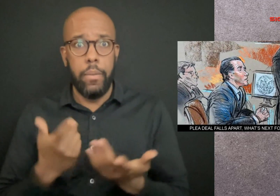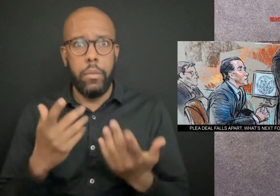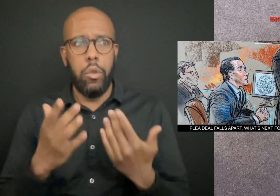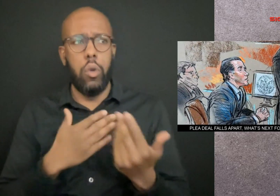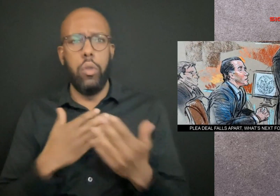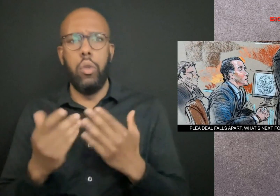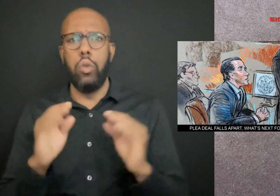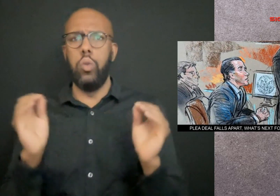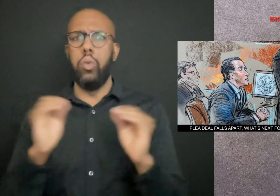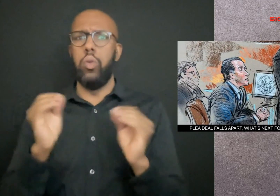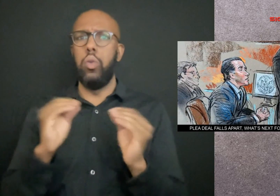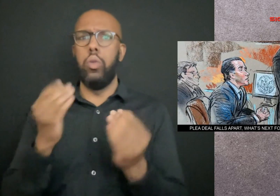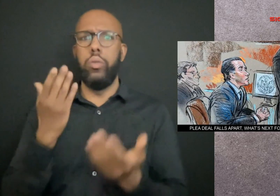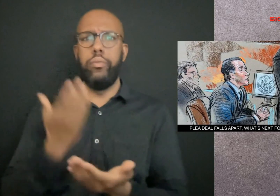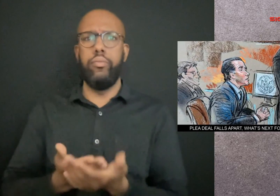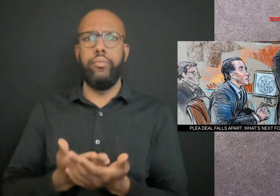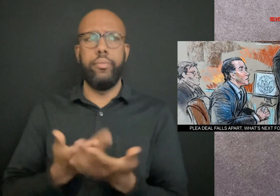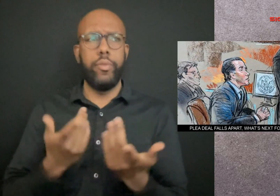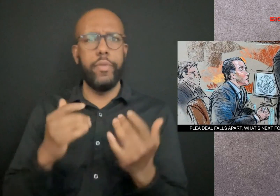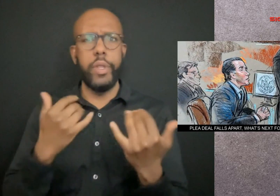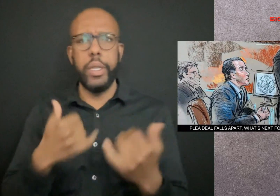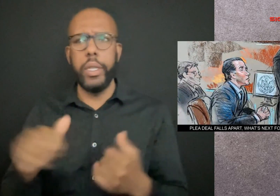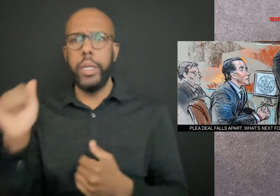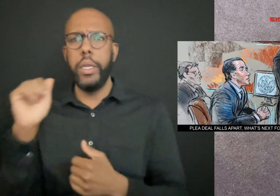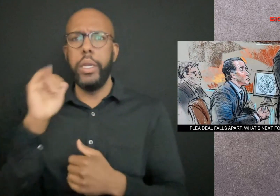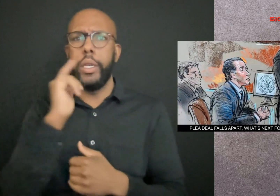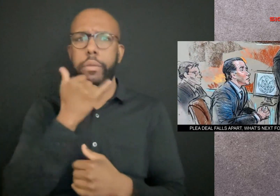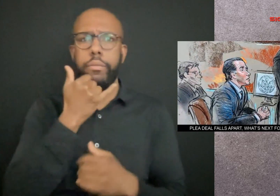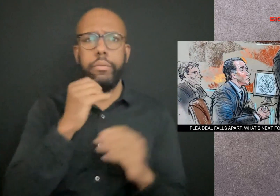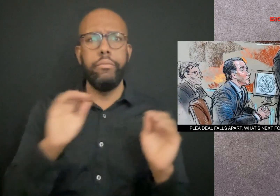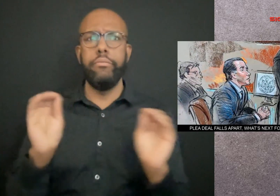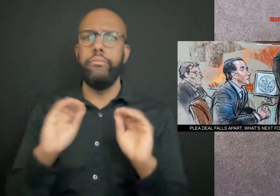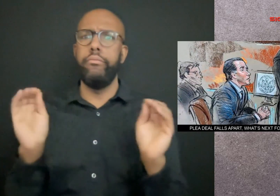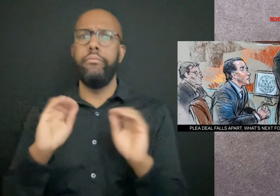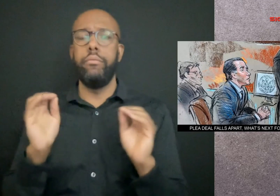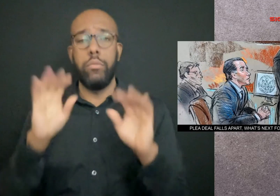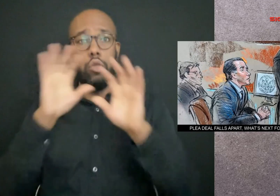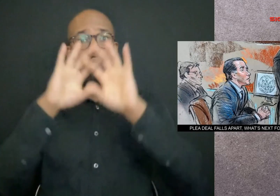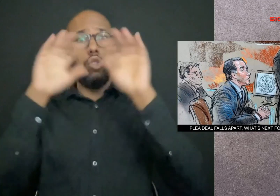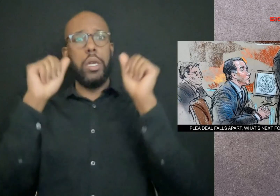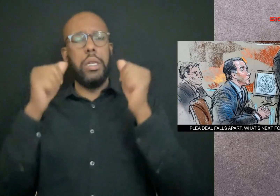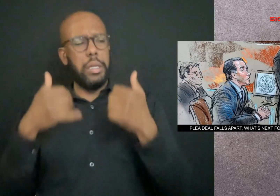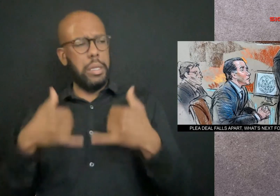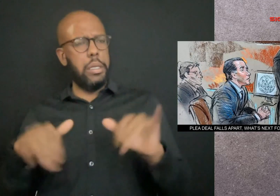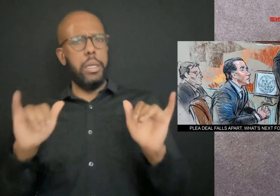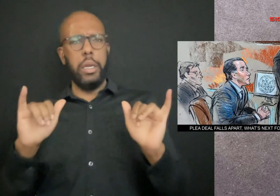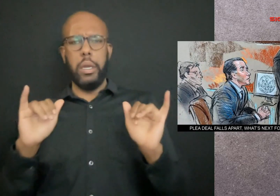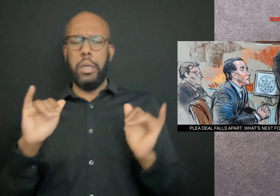Although there is no proof of any wrongdoing and the president denies involvement.